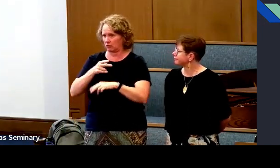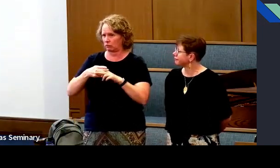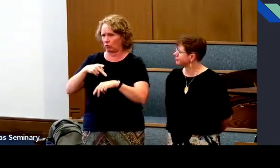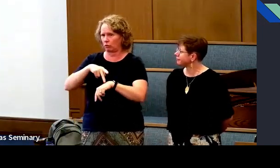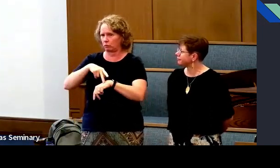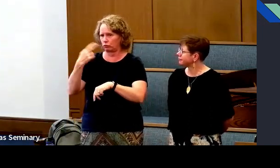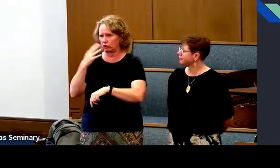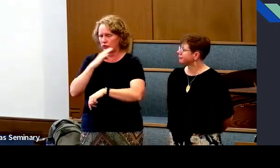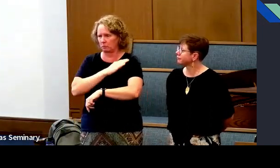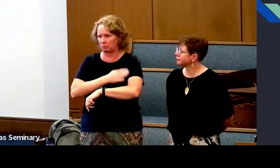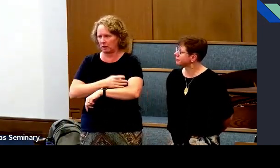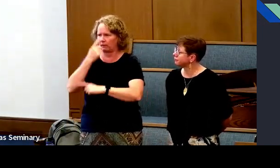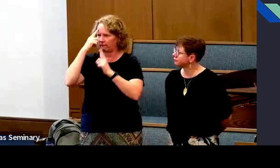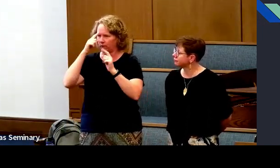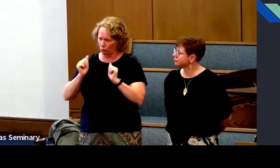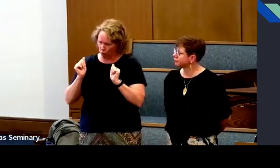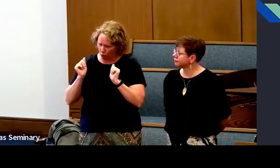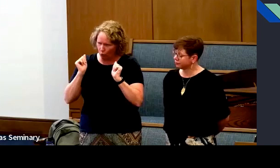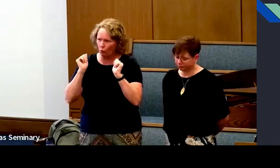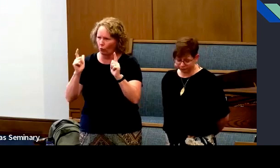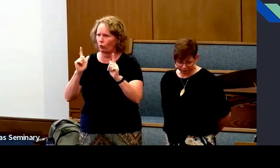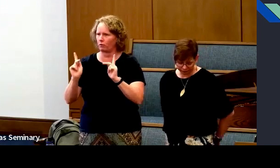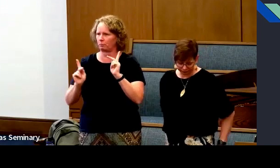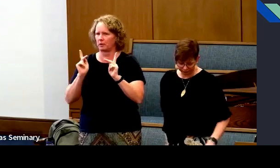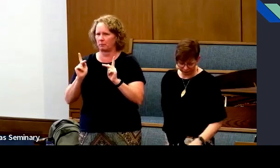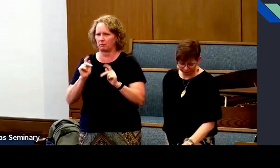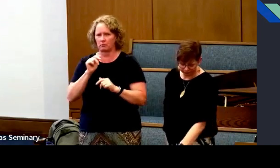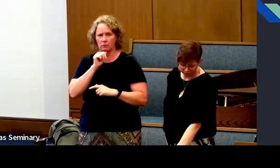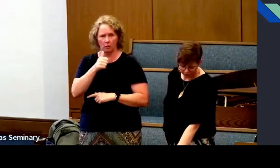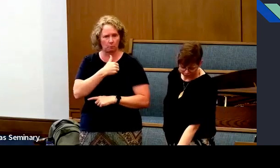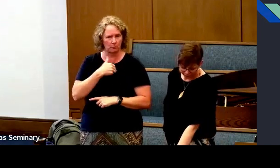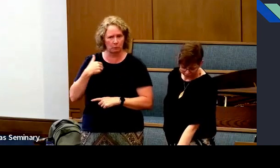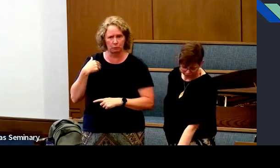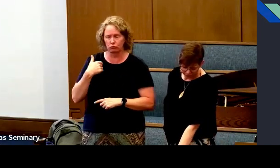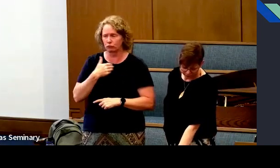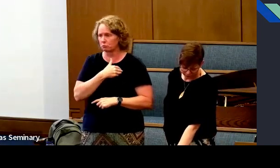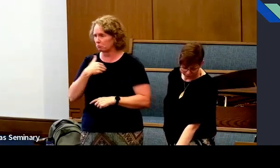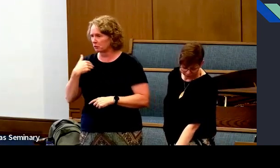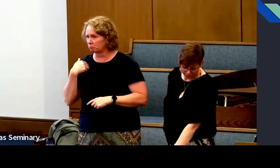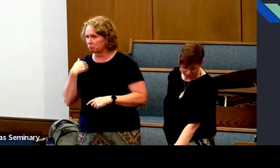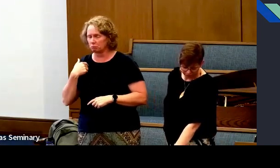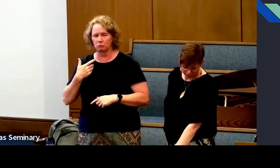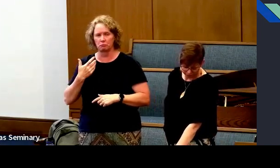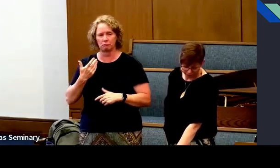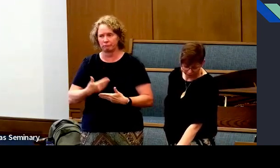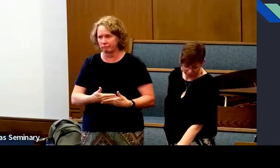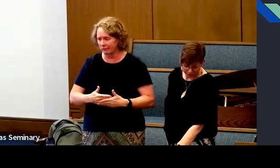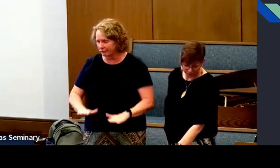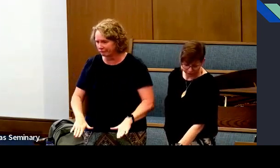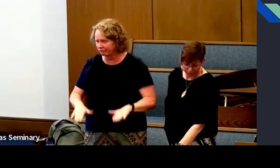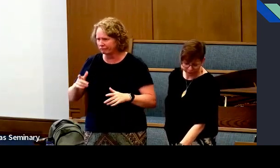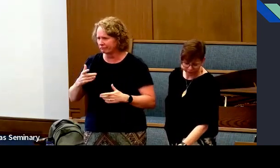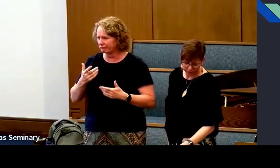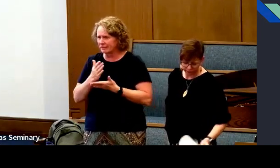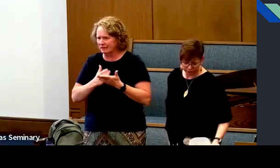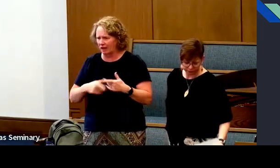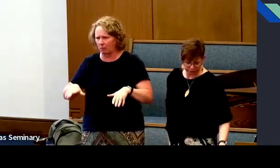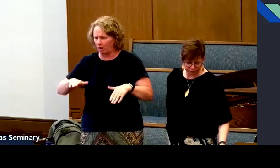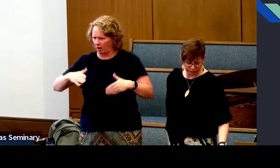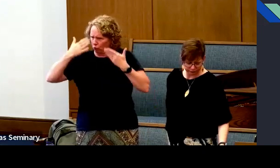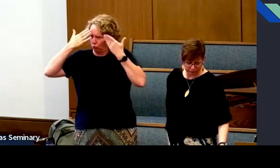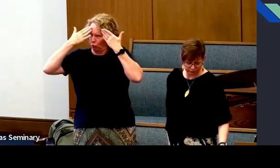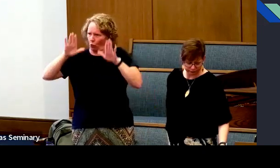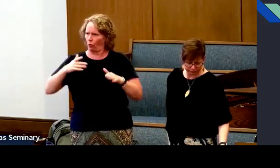That's God's power called priesthood power, and it's for all people, non-members, members, babies,